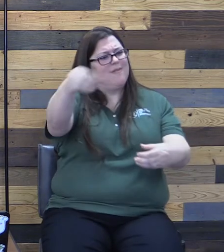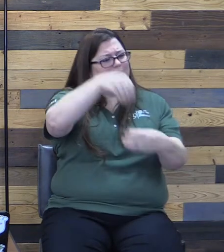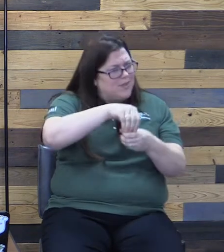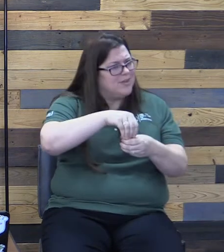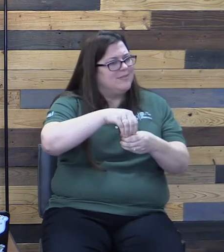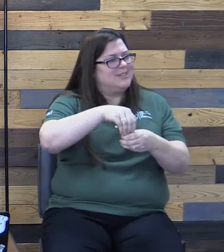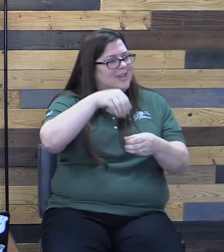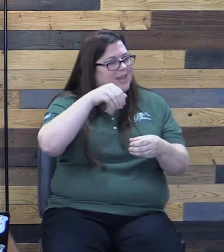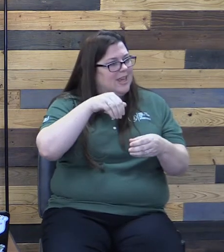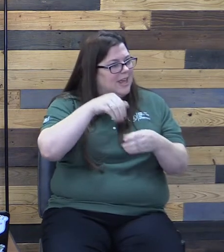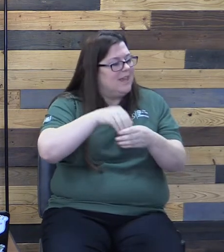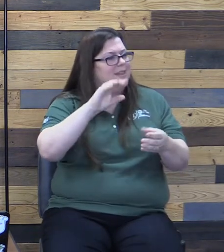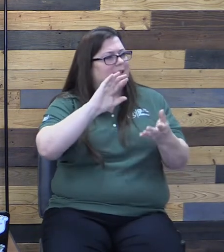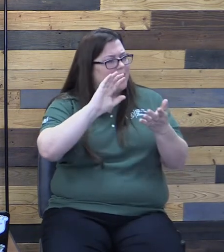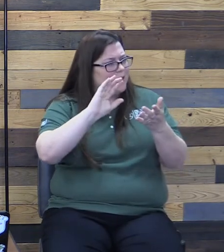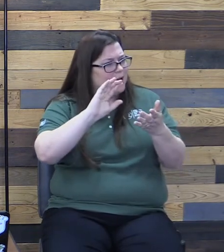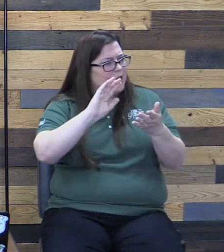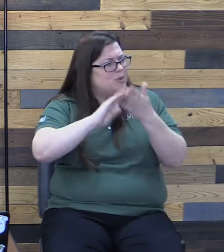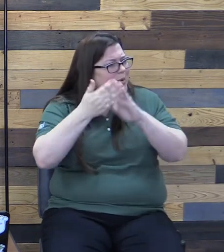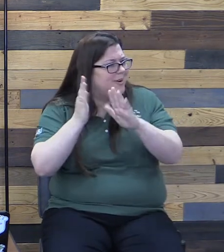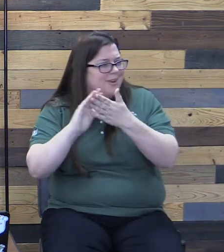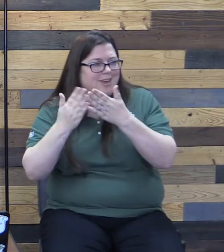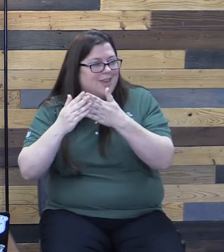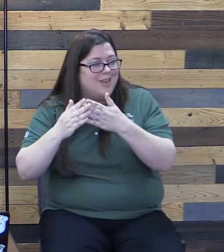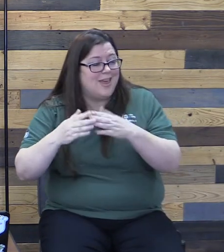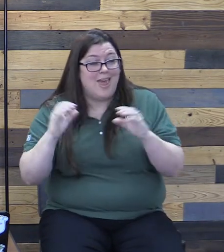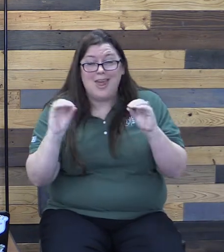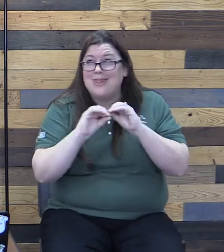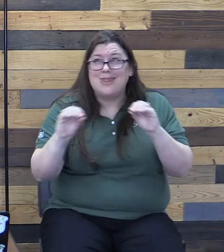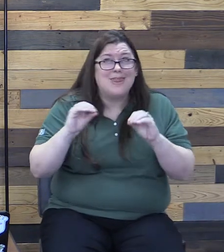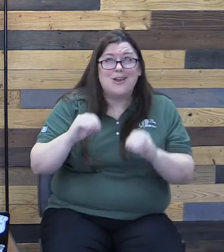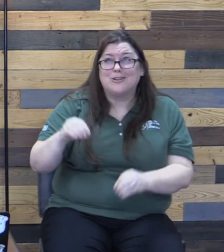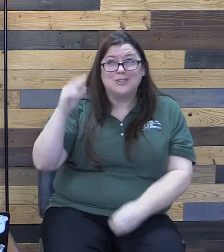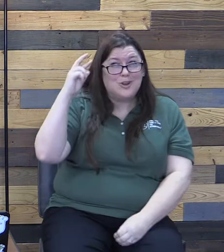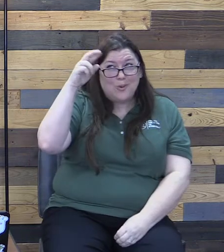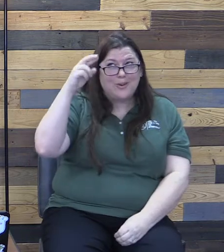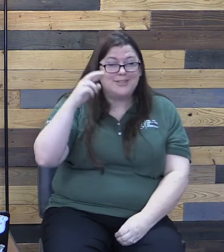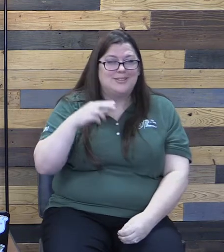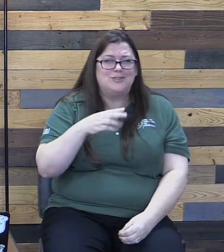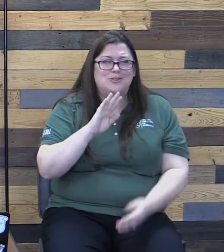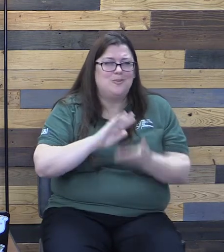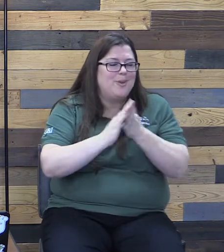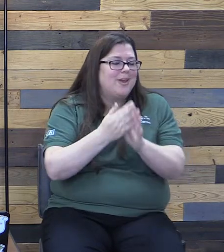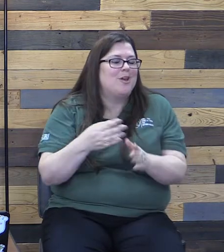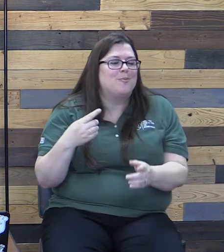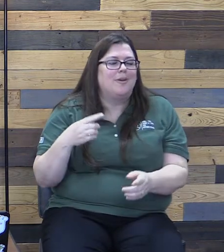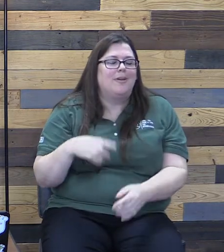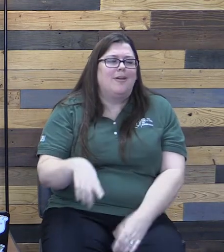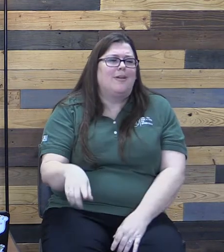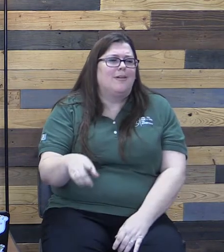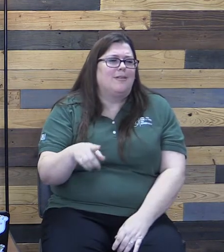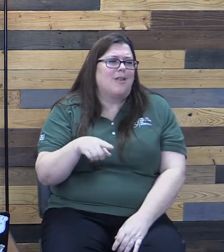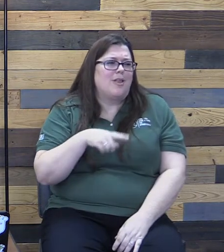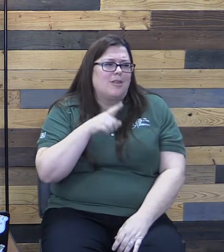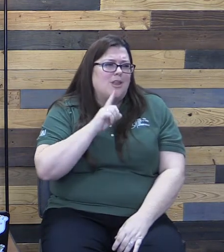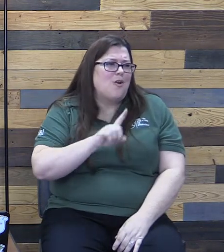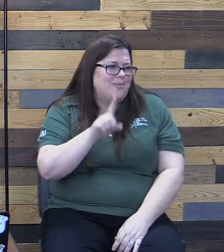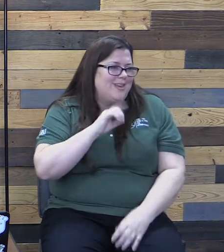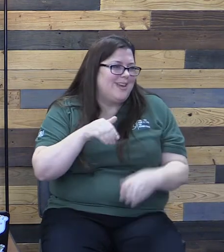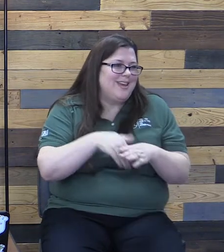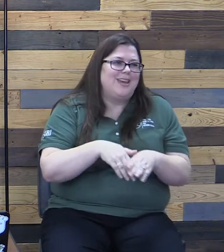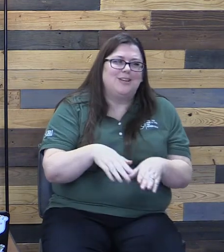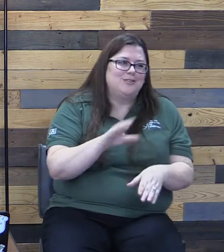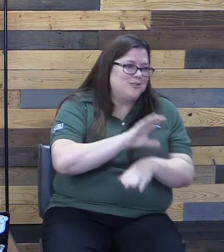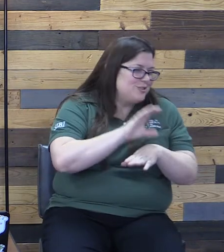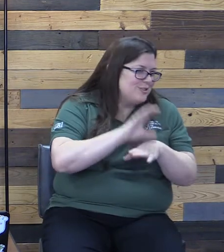There is no reason to be lonely in church. There is no reason to feel like you're